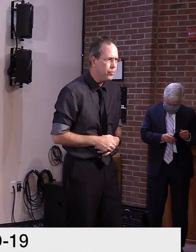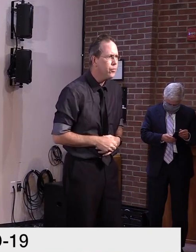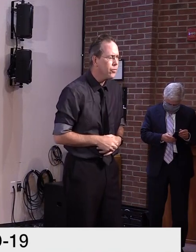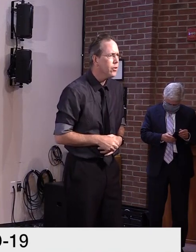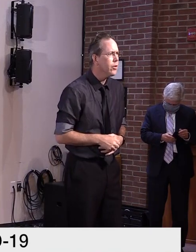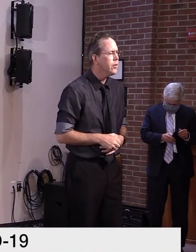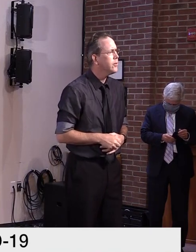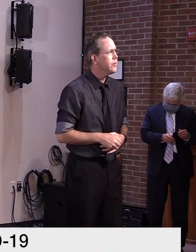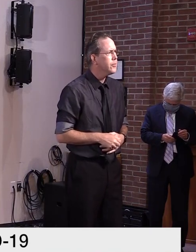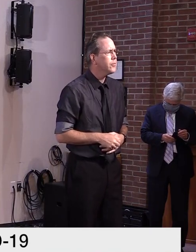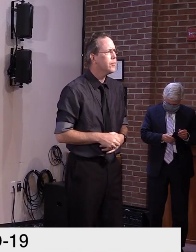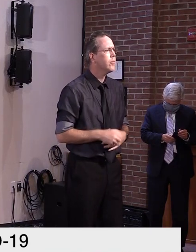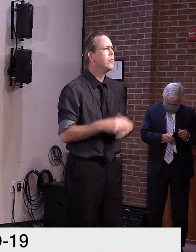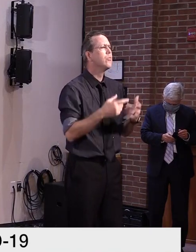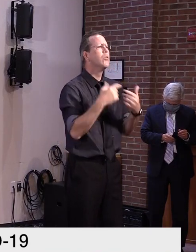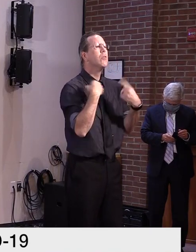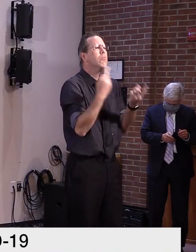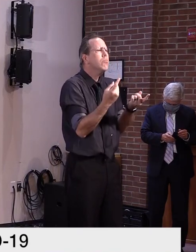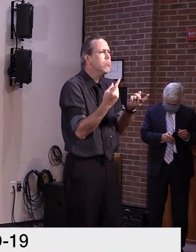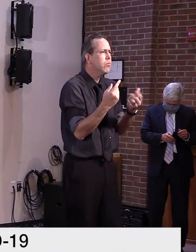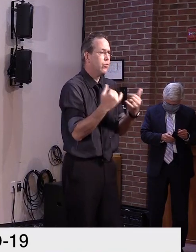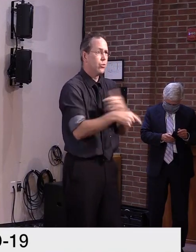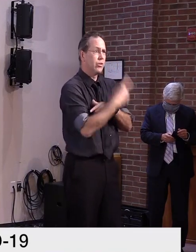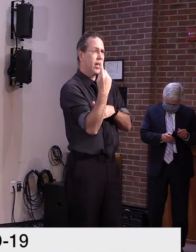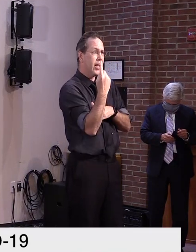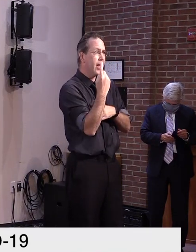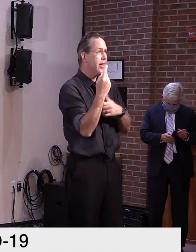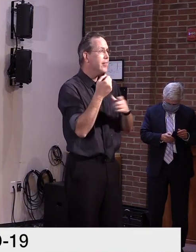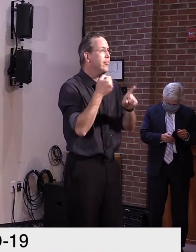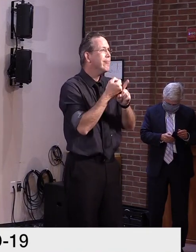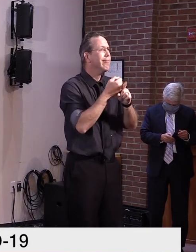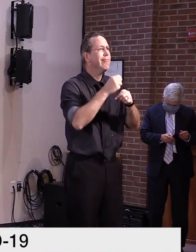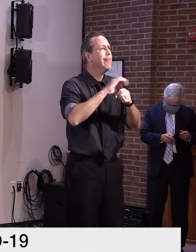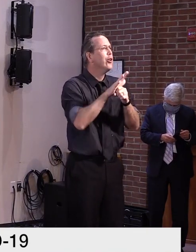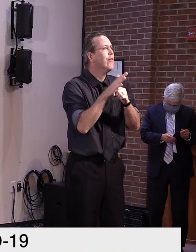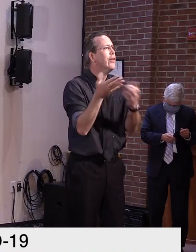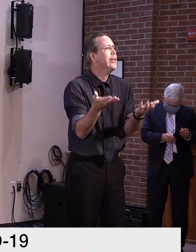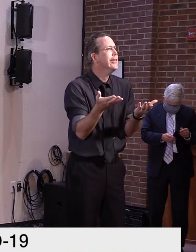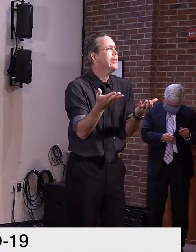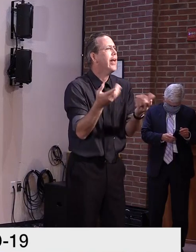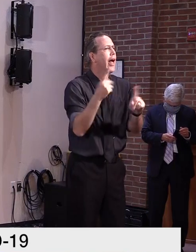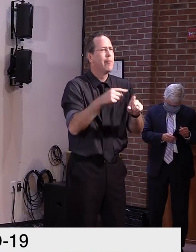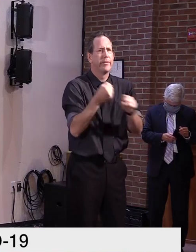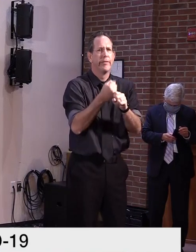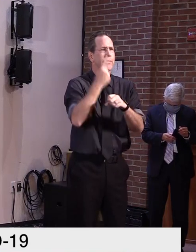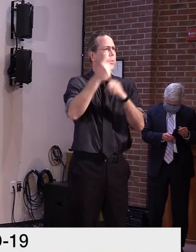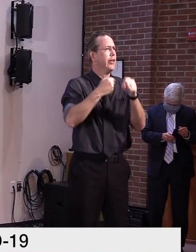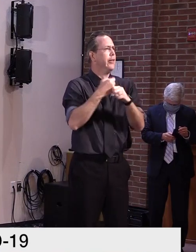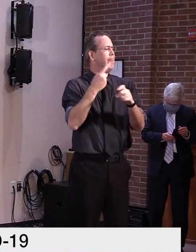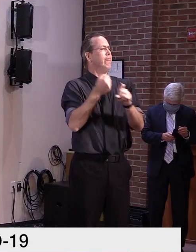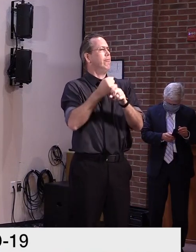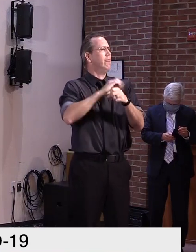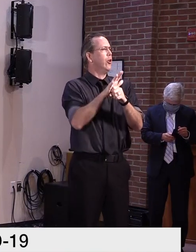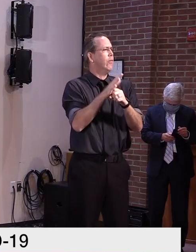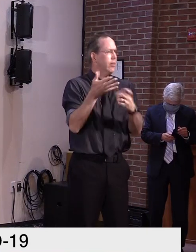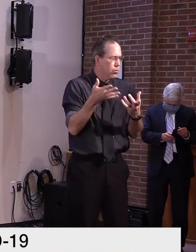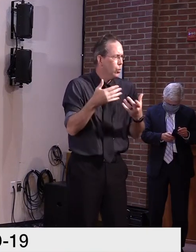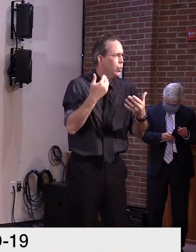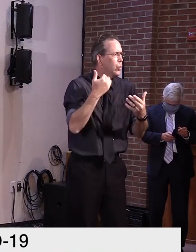But today, in the face of a once-in-a-century crisis that has taken the lives of almost 200,000 Americans,